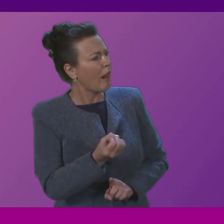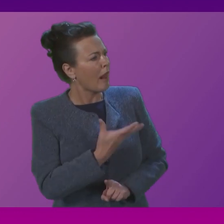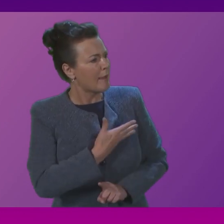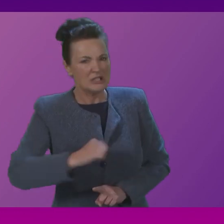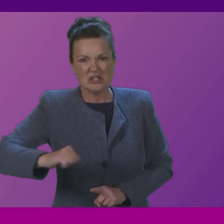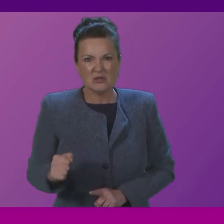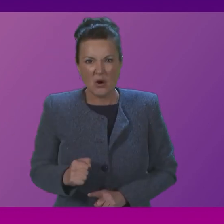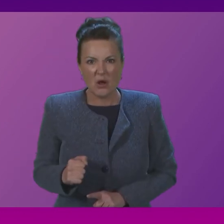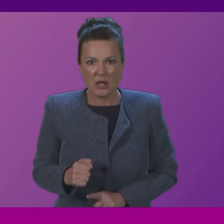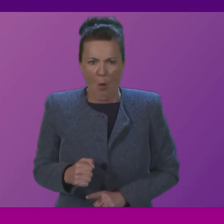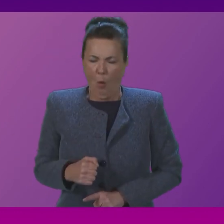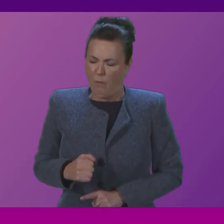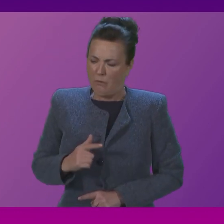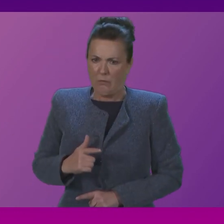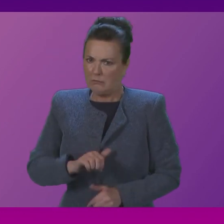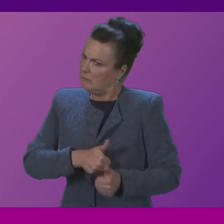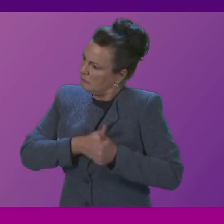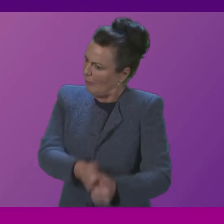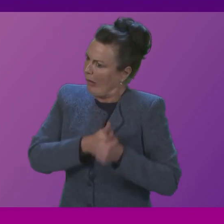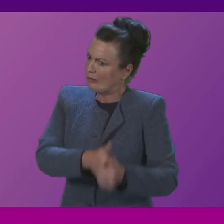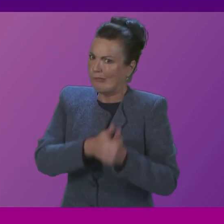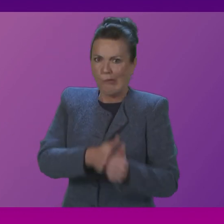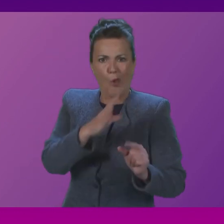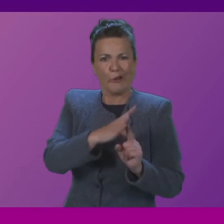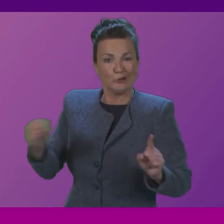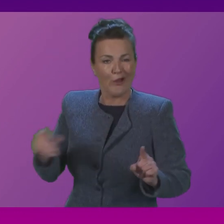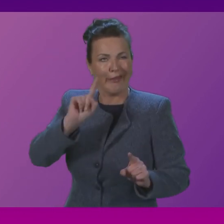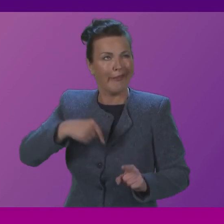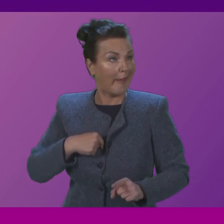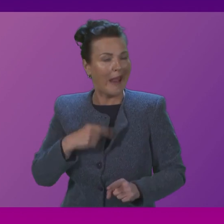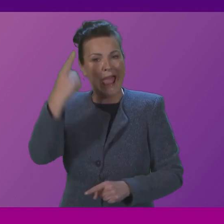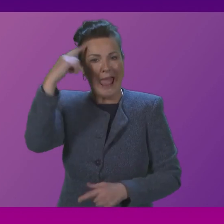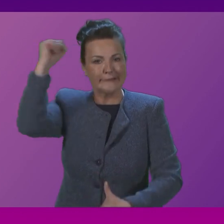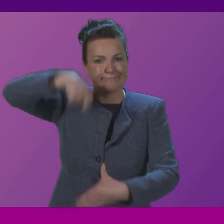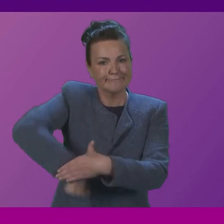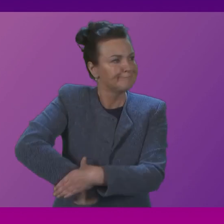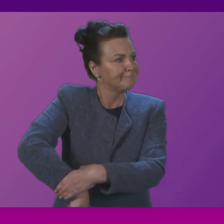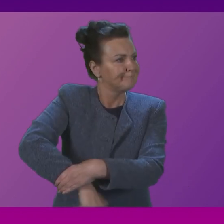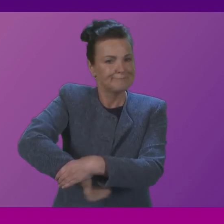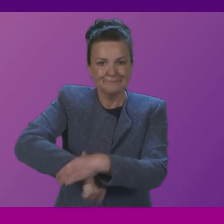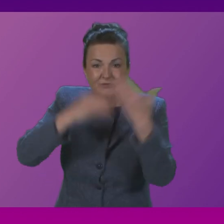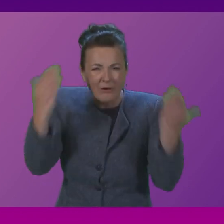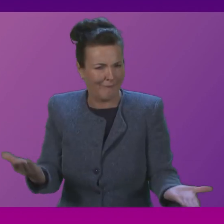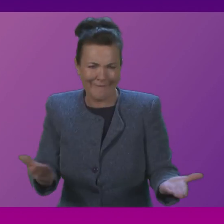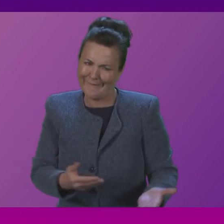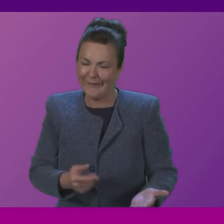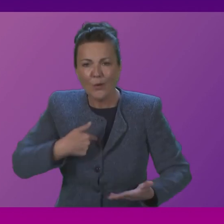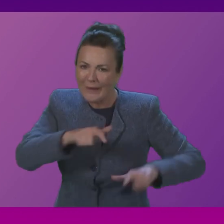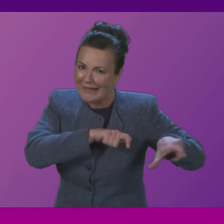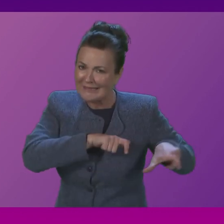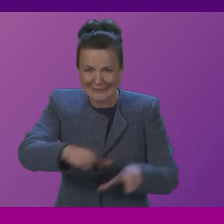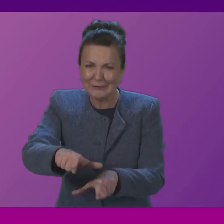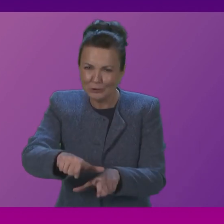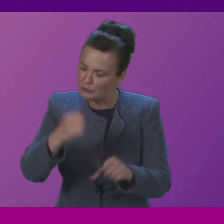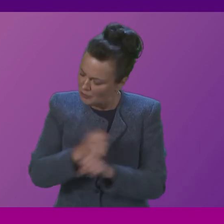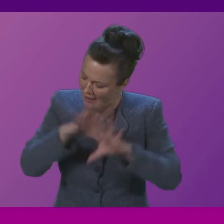filled to defending Tories that they are blind to that reality. So we will continue to do everything we